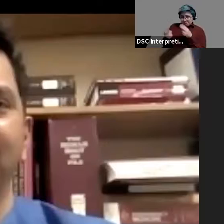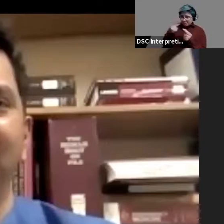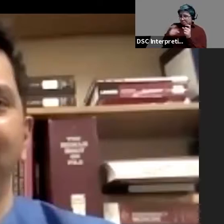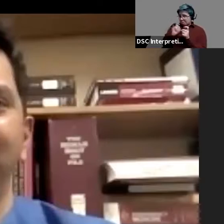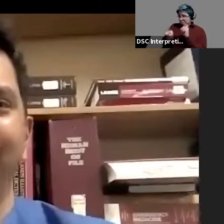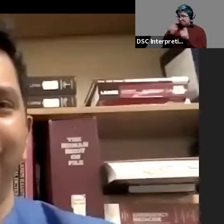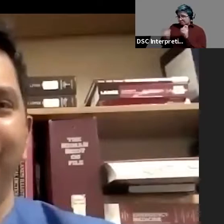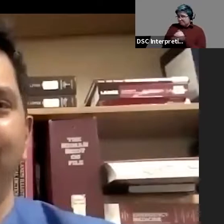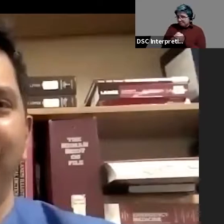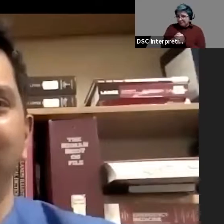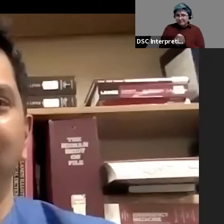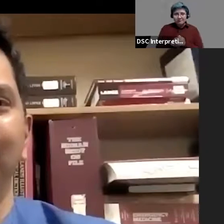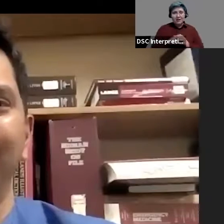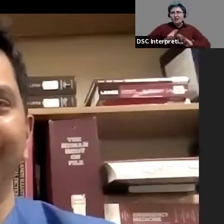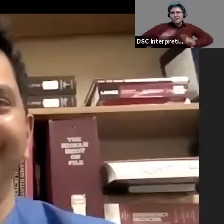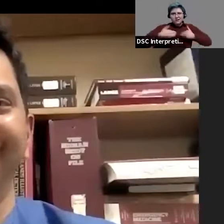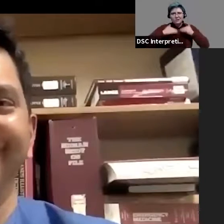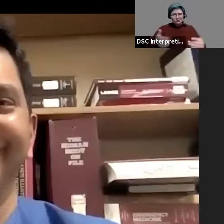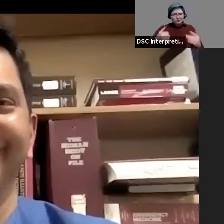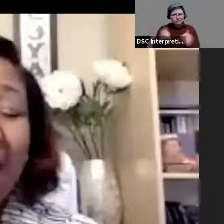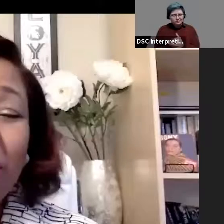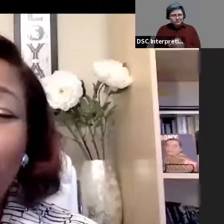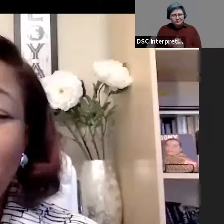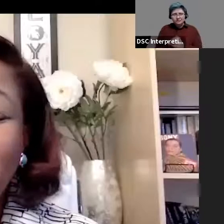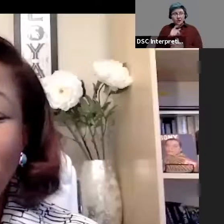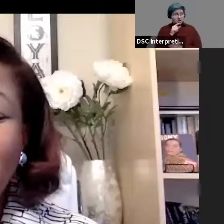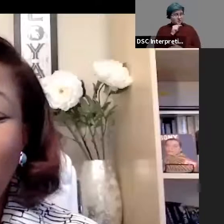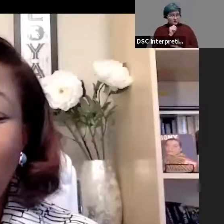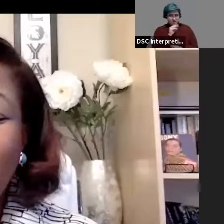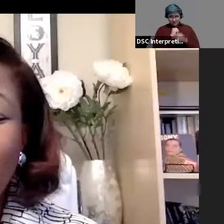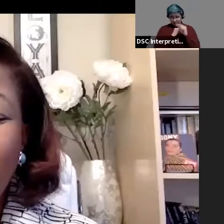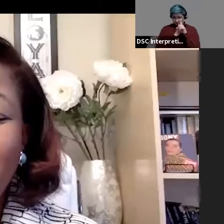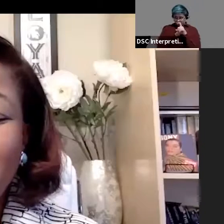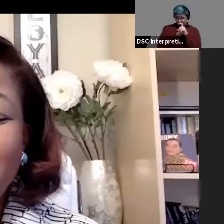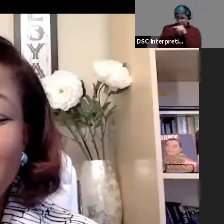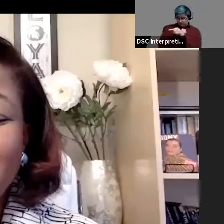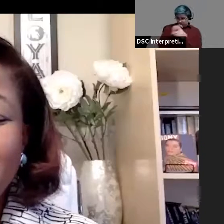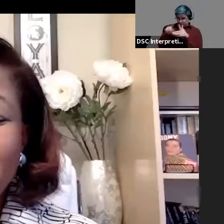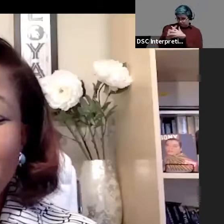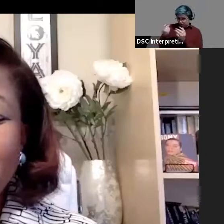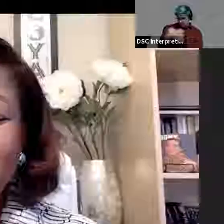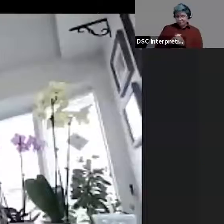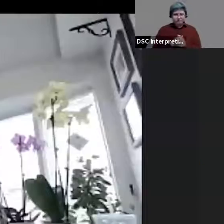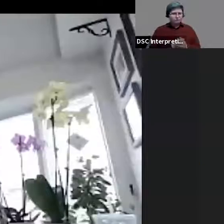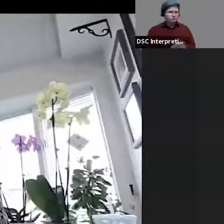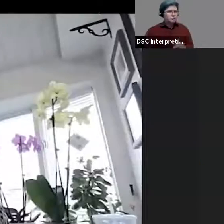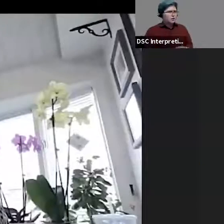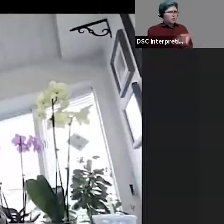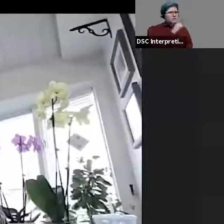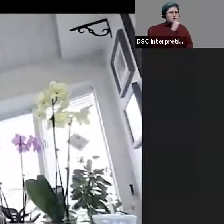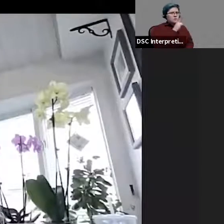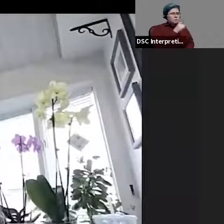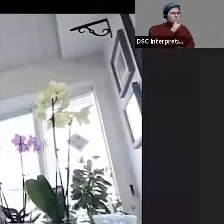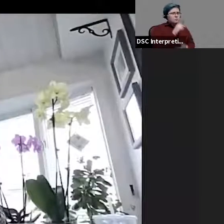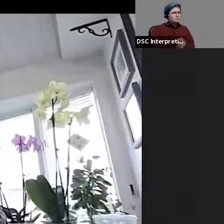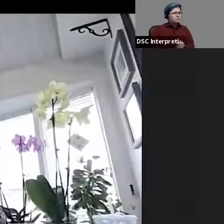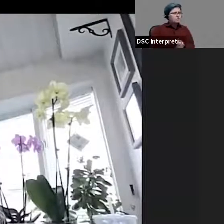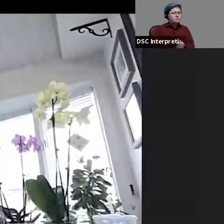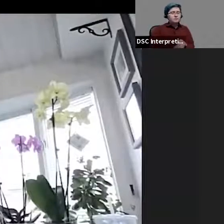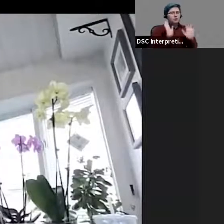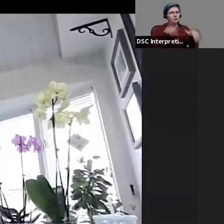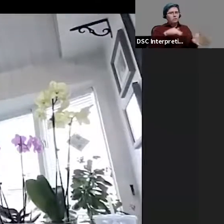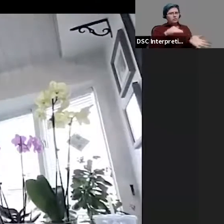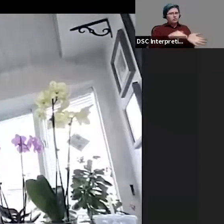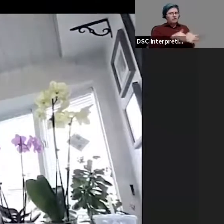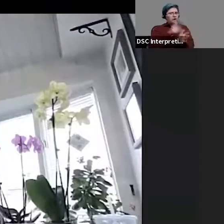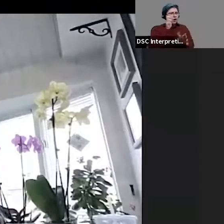questions? I'm ready to go. Okay, Tom, you want to hit off the first question? Sure, will do, Rhonda. You know, Doc, I've heard